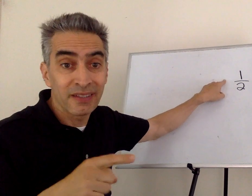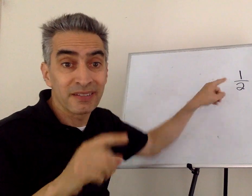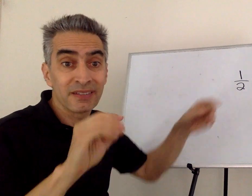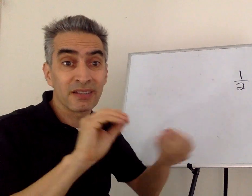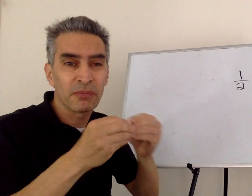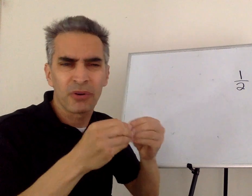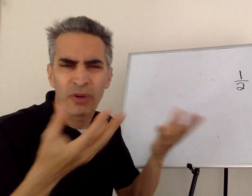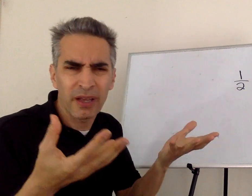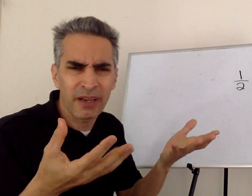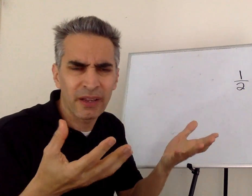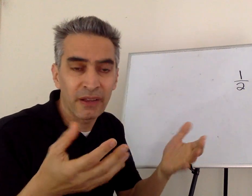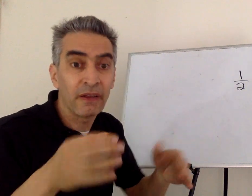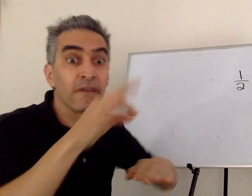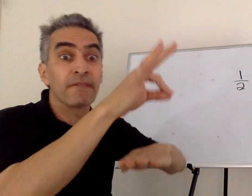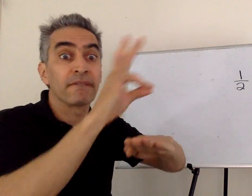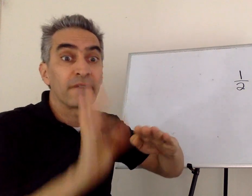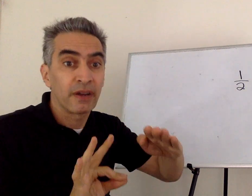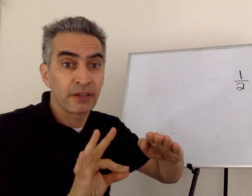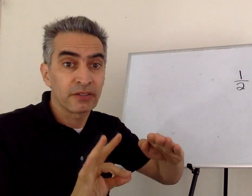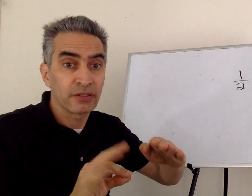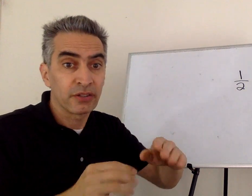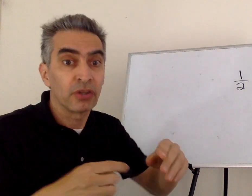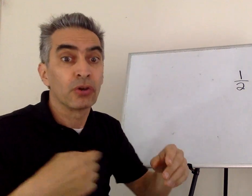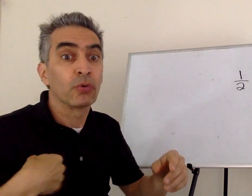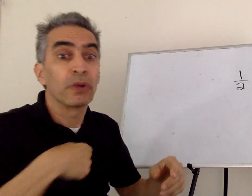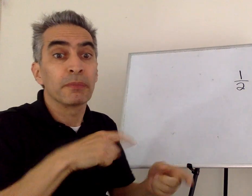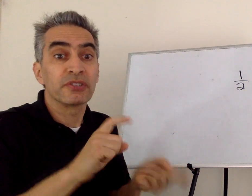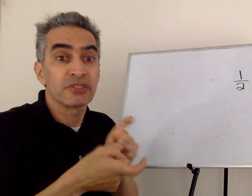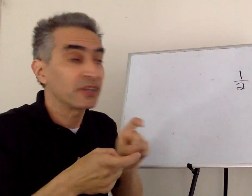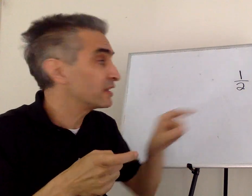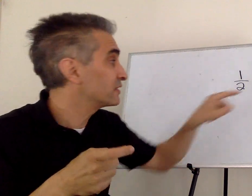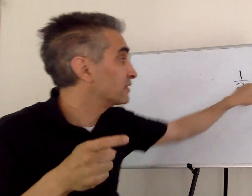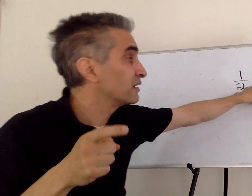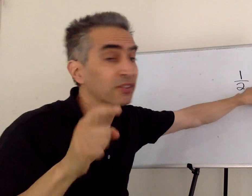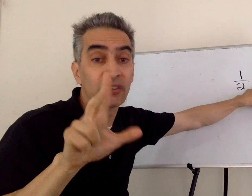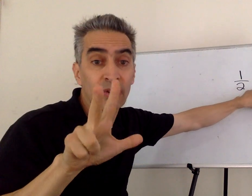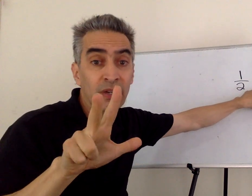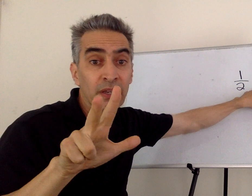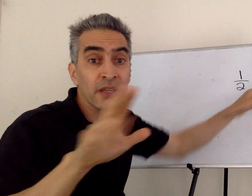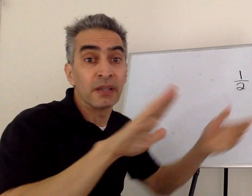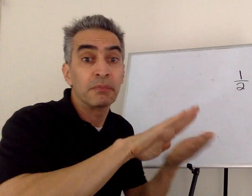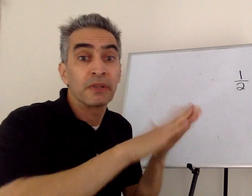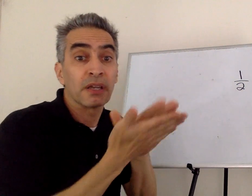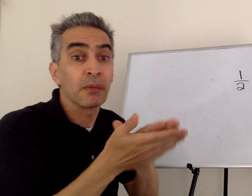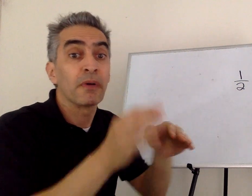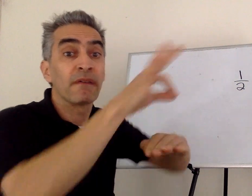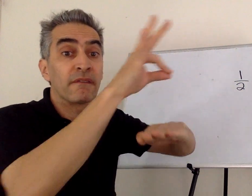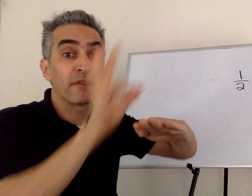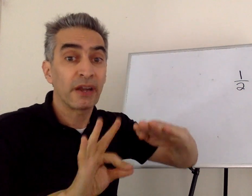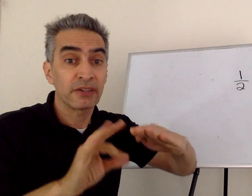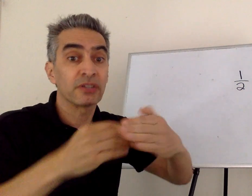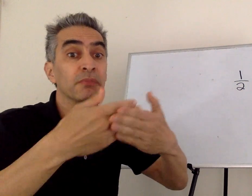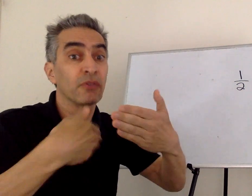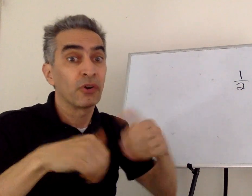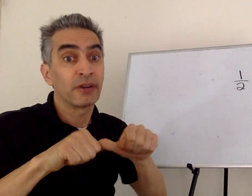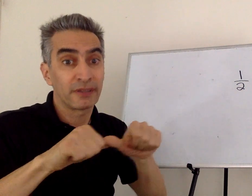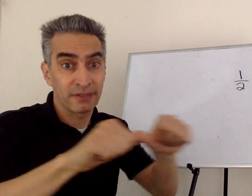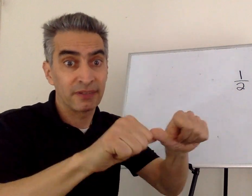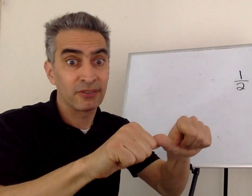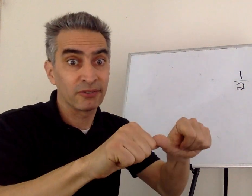this first number is a fraction. We're going to have to change this three to a fraction before